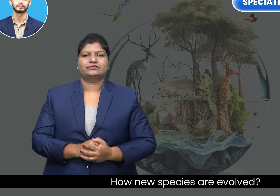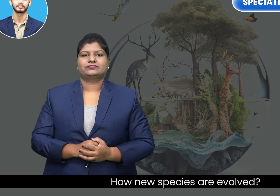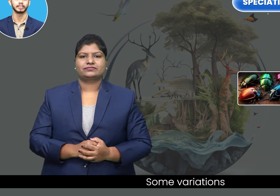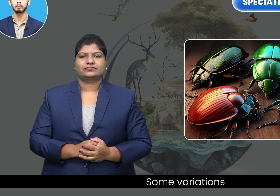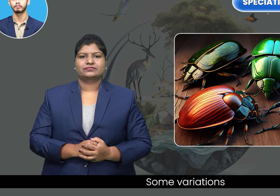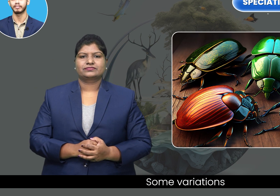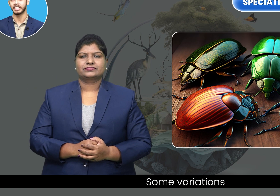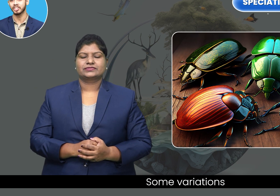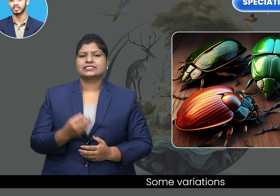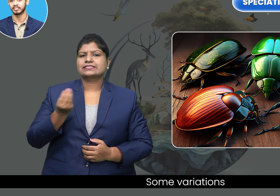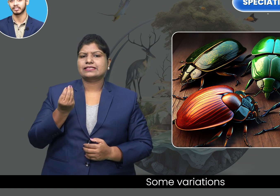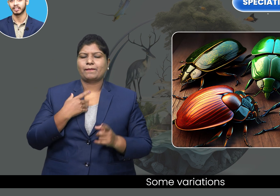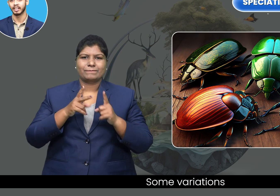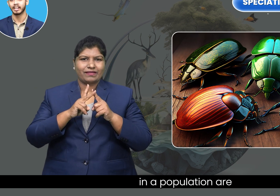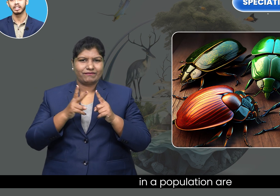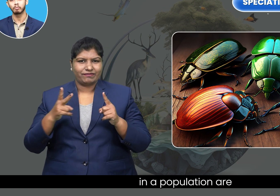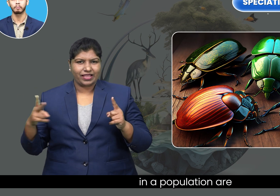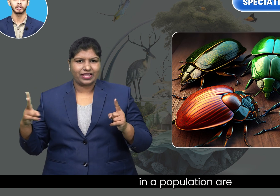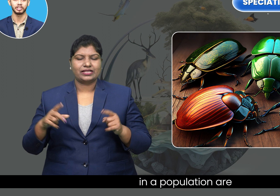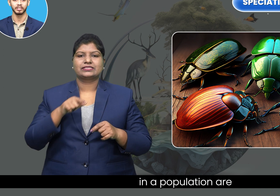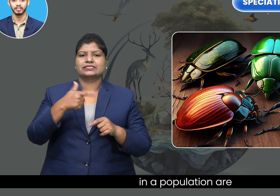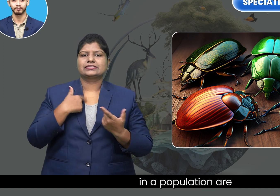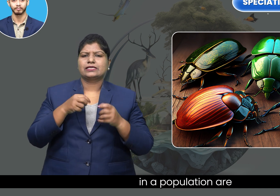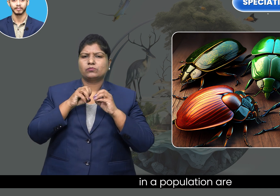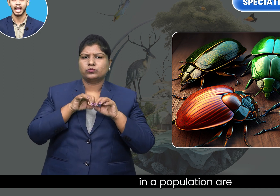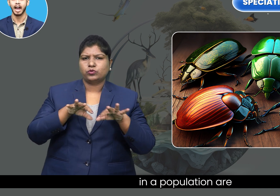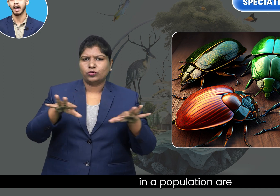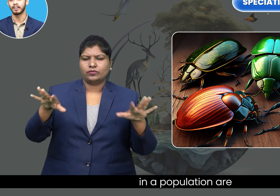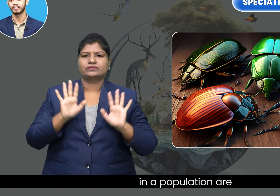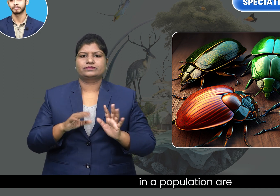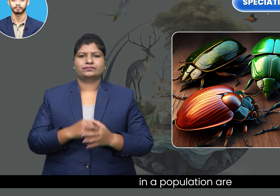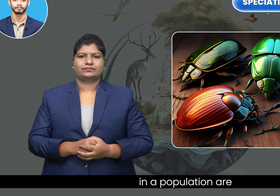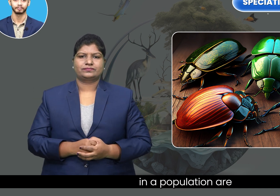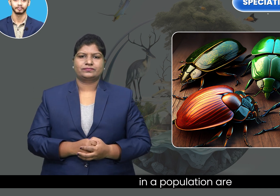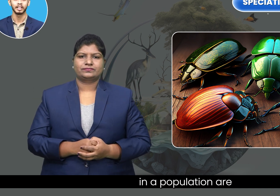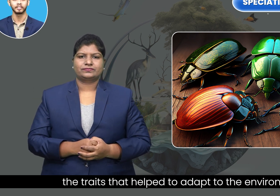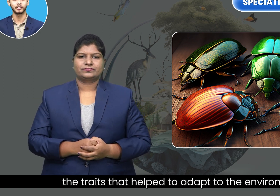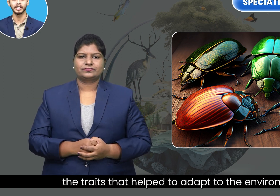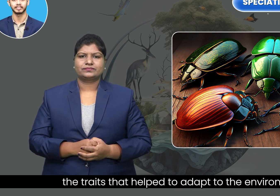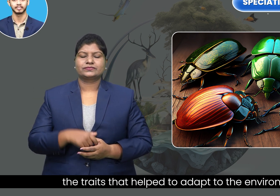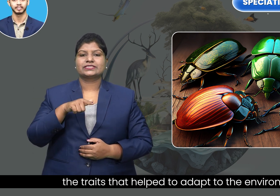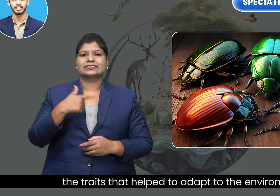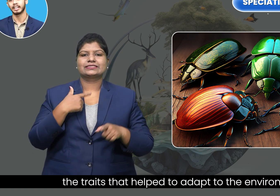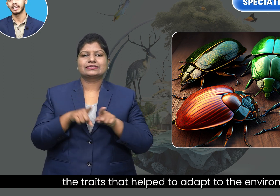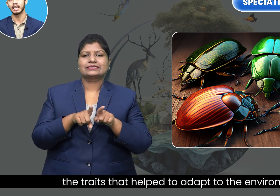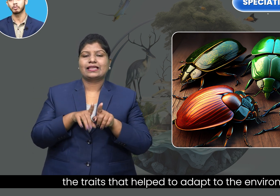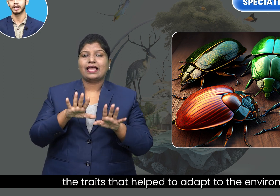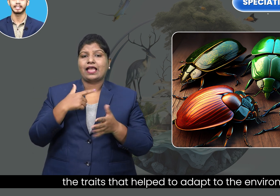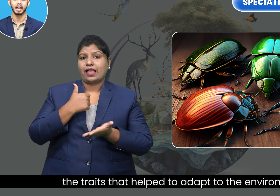Some variations in a population are the traits that help to adapt